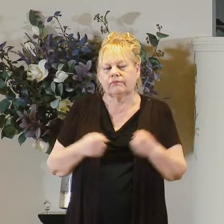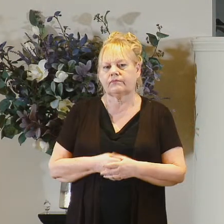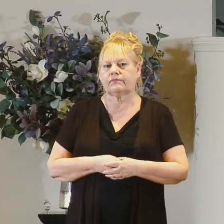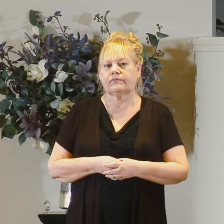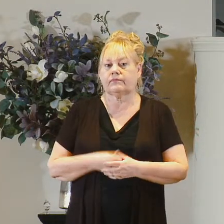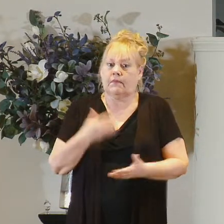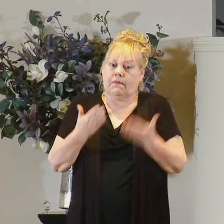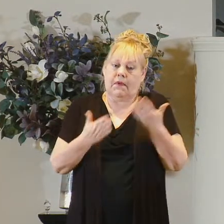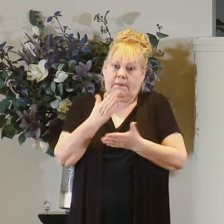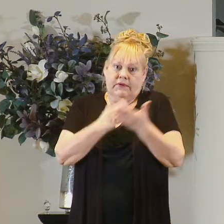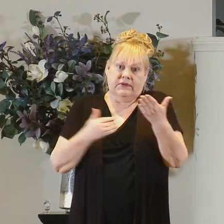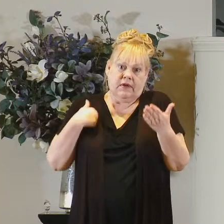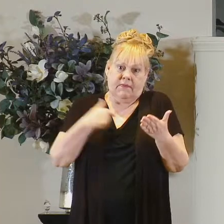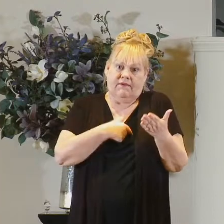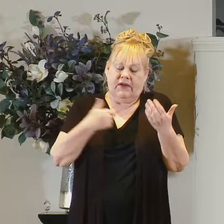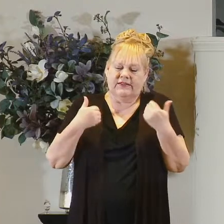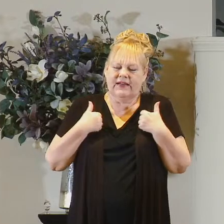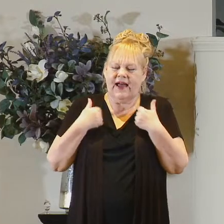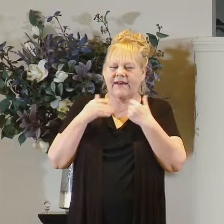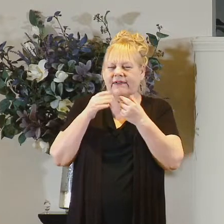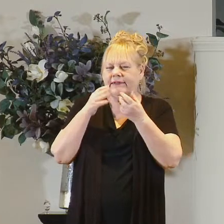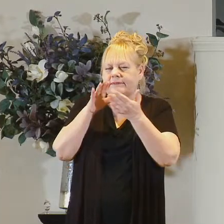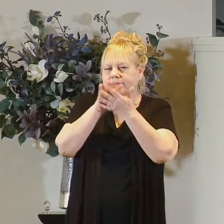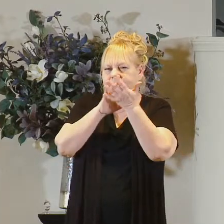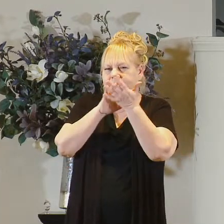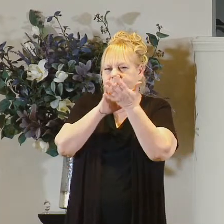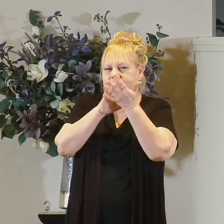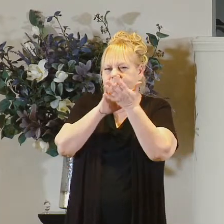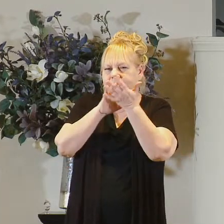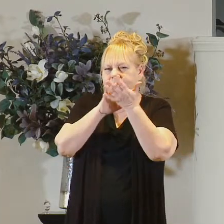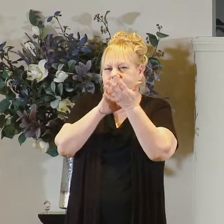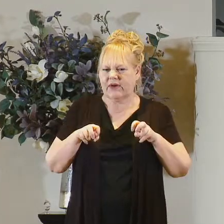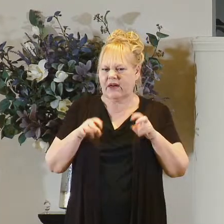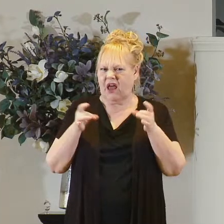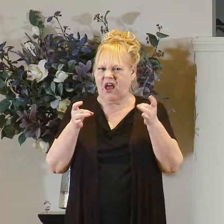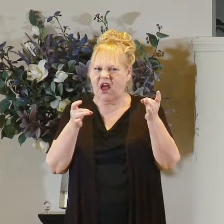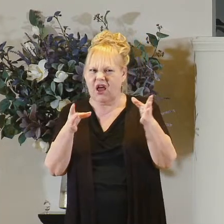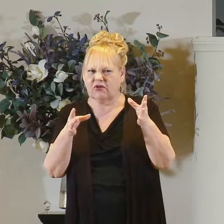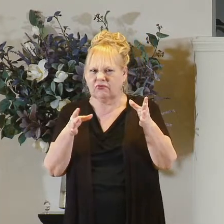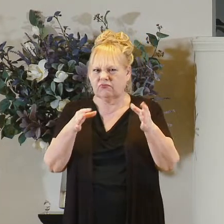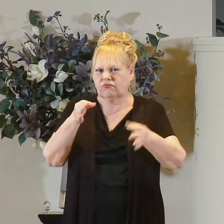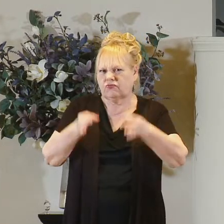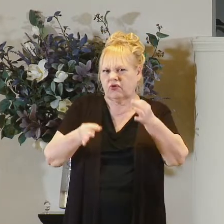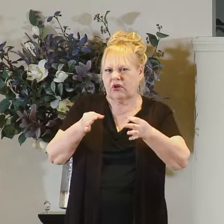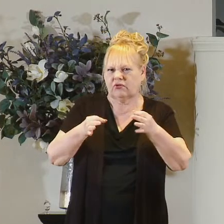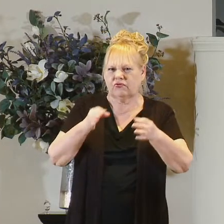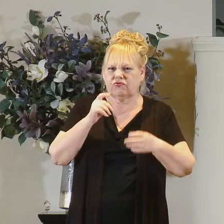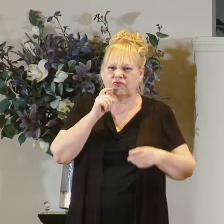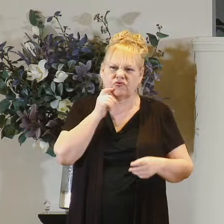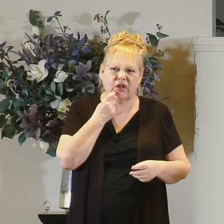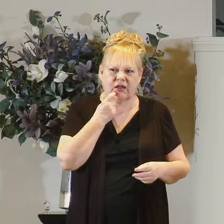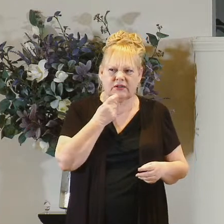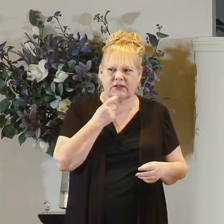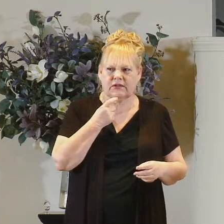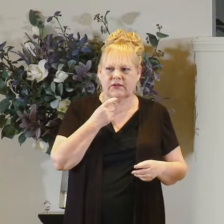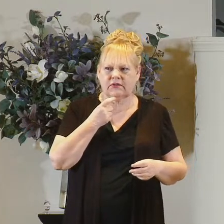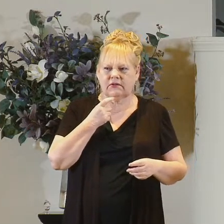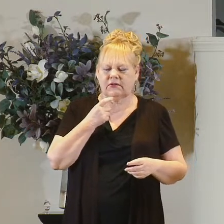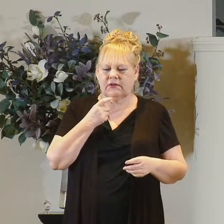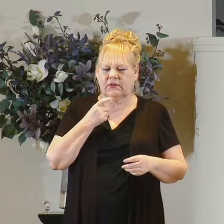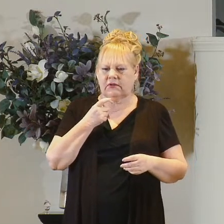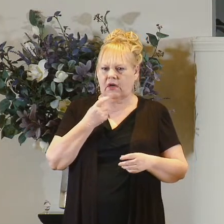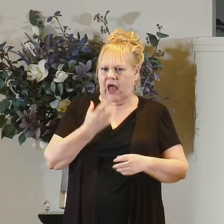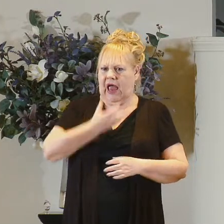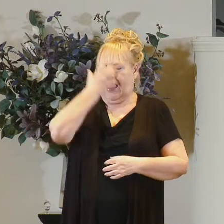maybe some of us have more subtle demons like greed and hatred and judgmentalism and jealousy and out of control